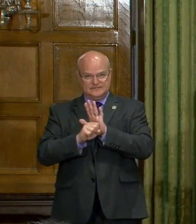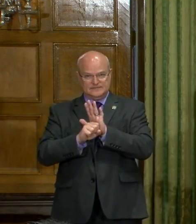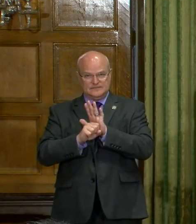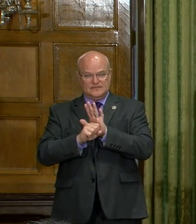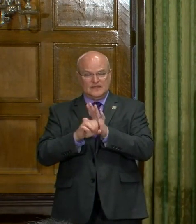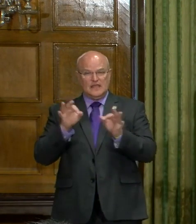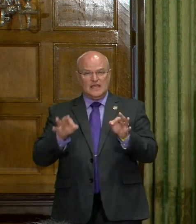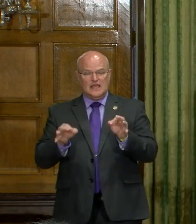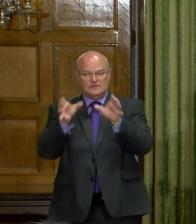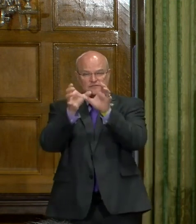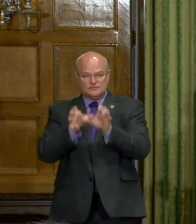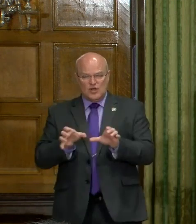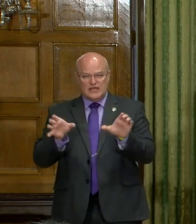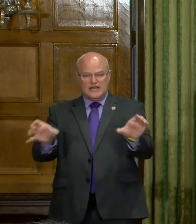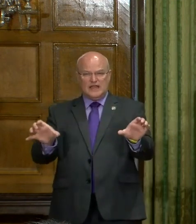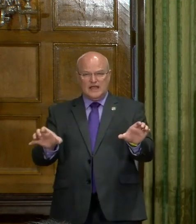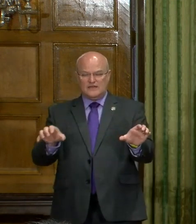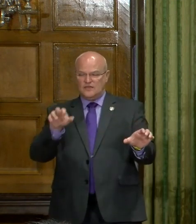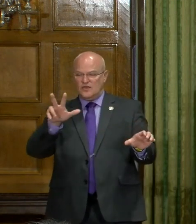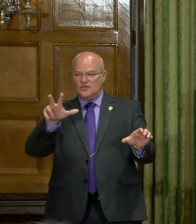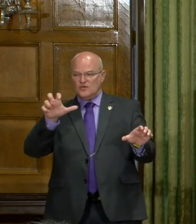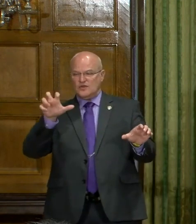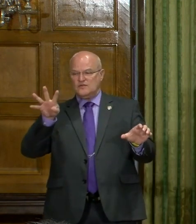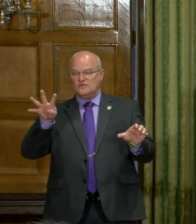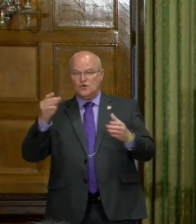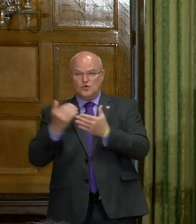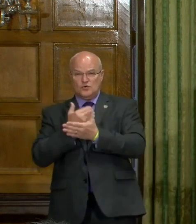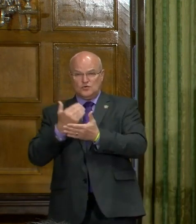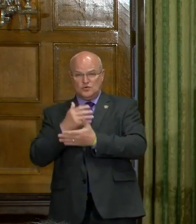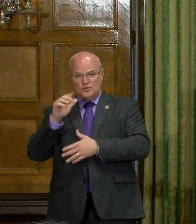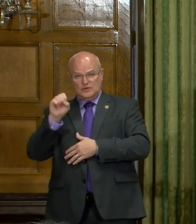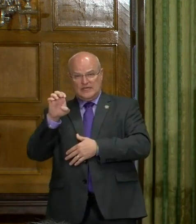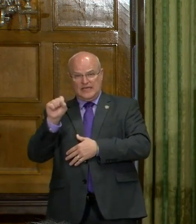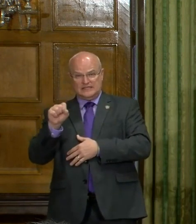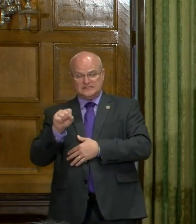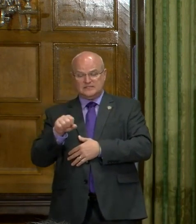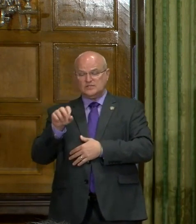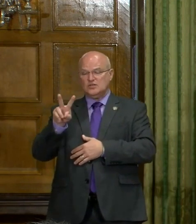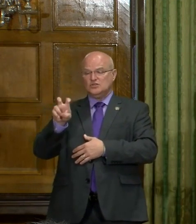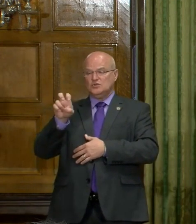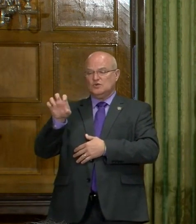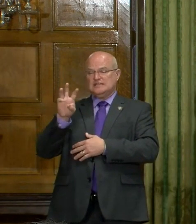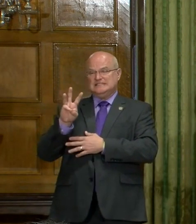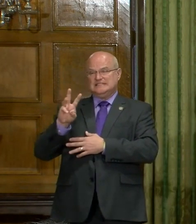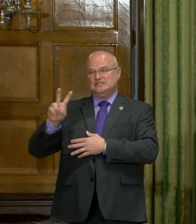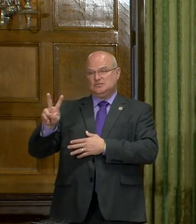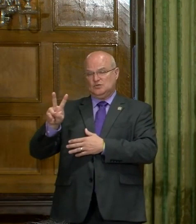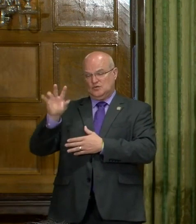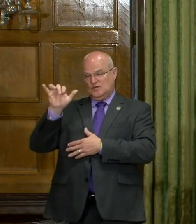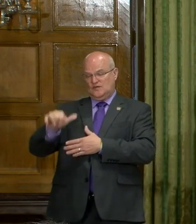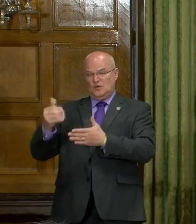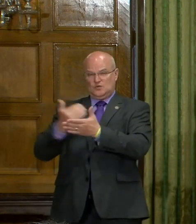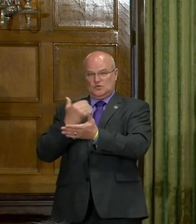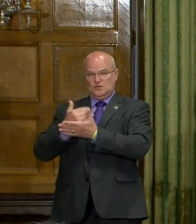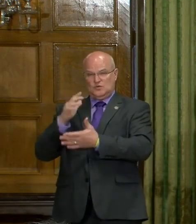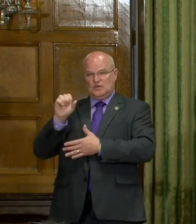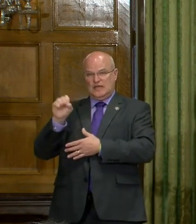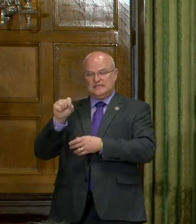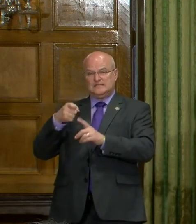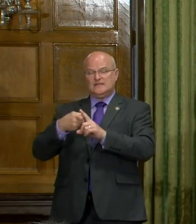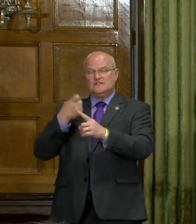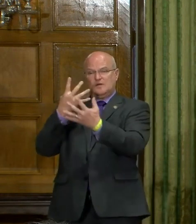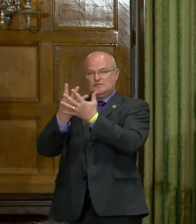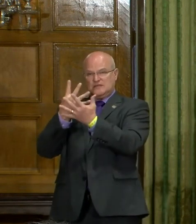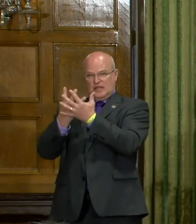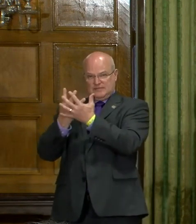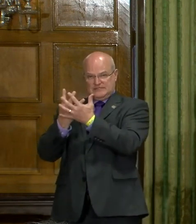If you break that down, the 304 new cases, 262 of those new cases are out